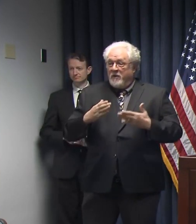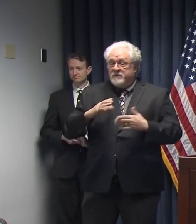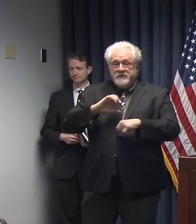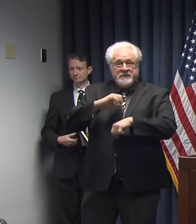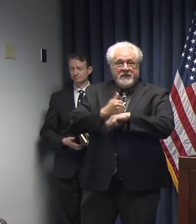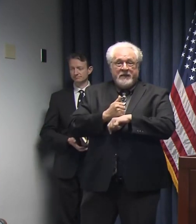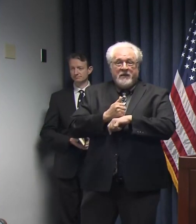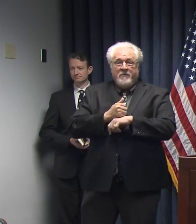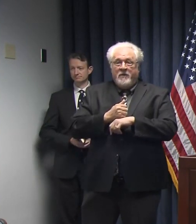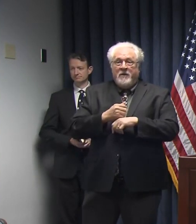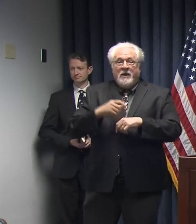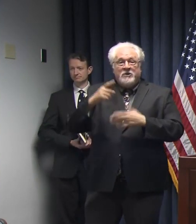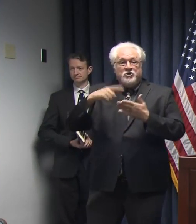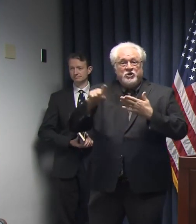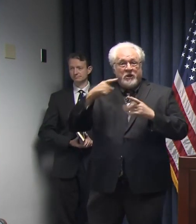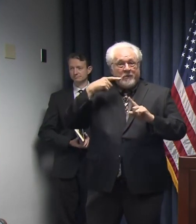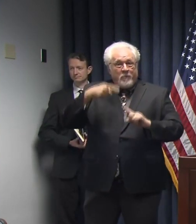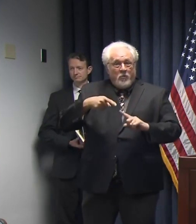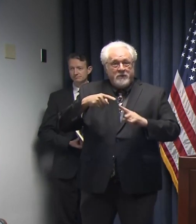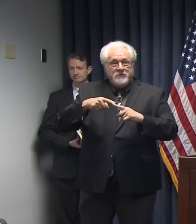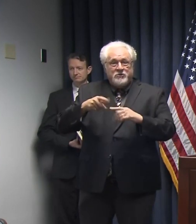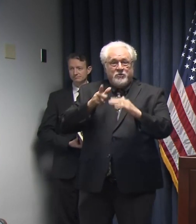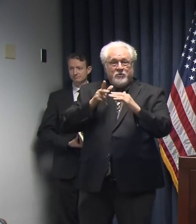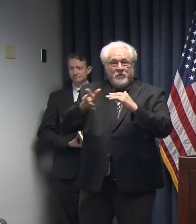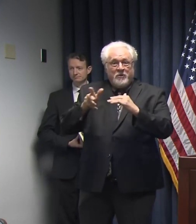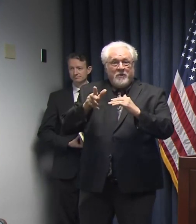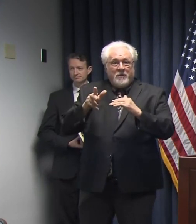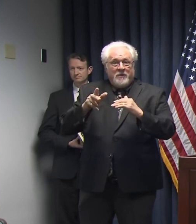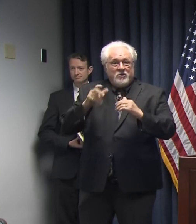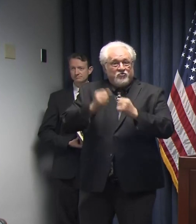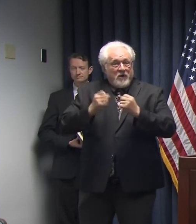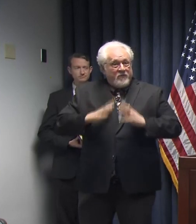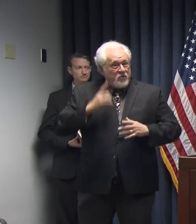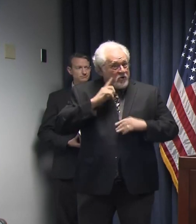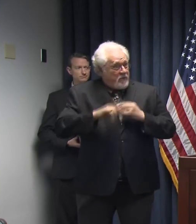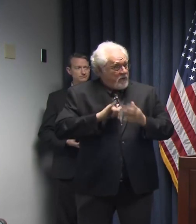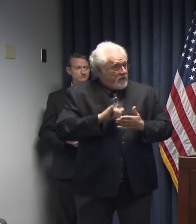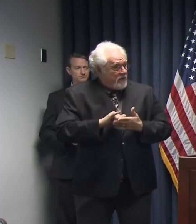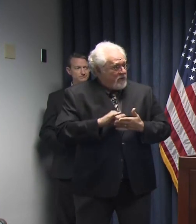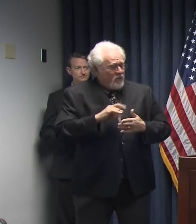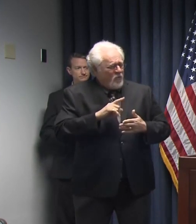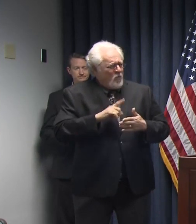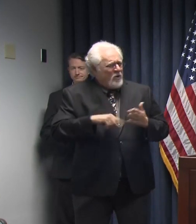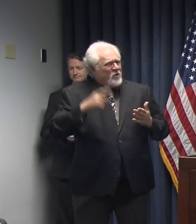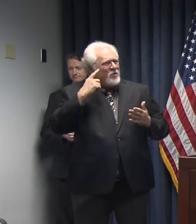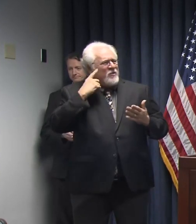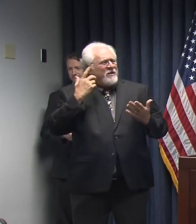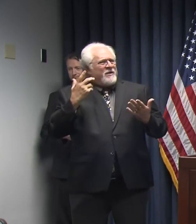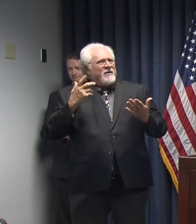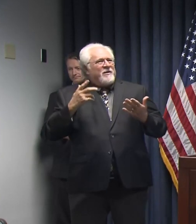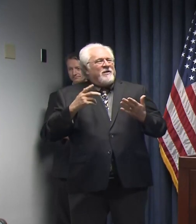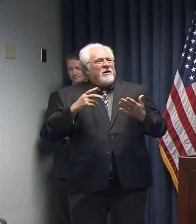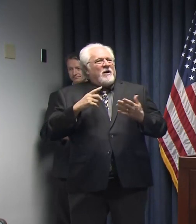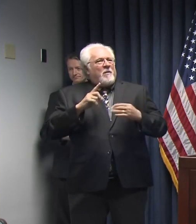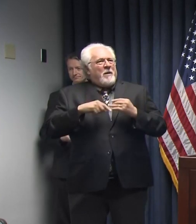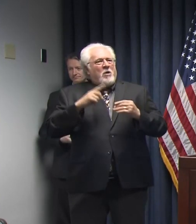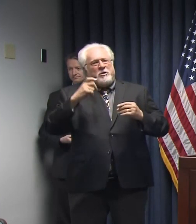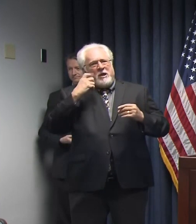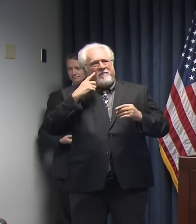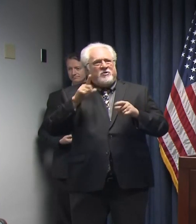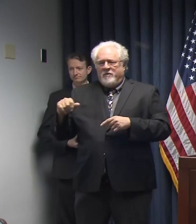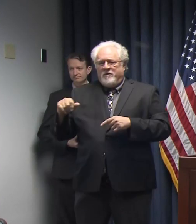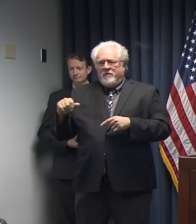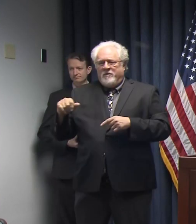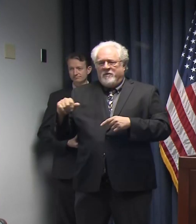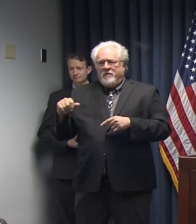up some sort of checkpoints to get into the state for drivers. Have you heard anything about that? And what do you think globally about governors like in